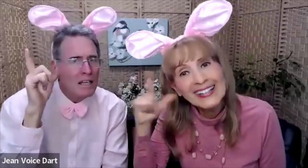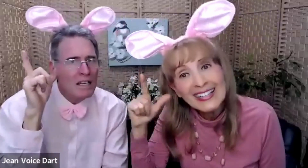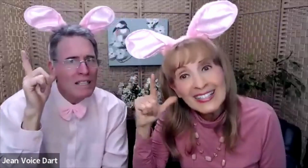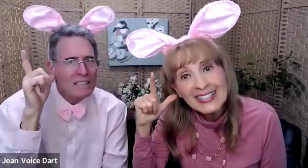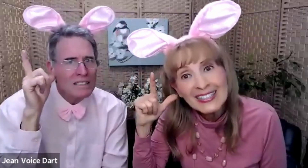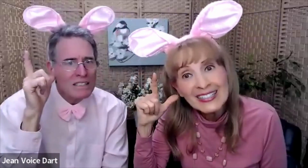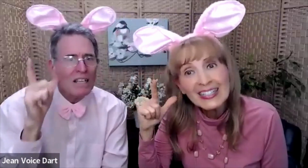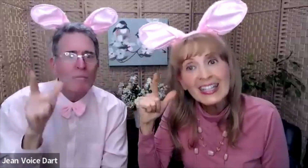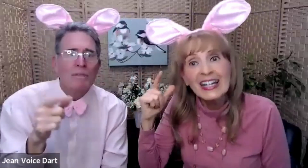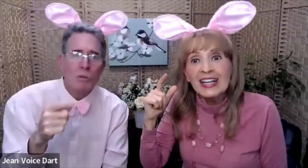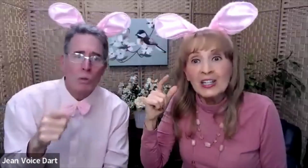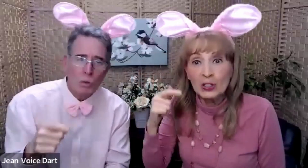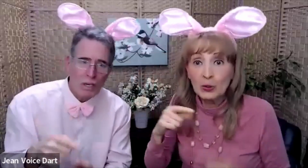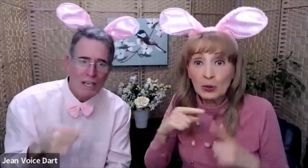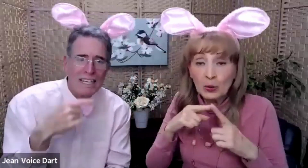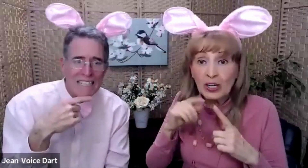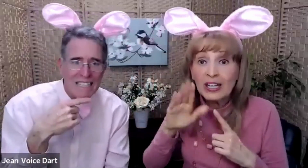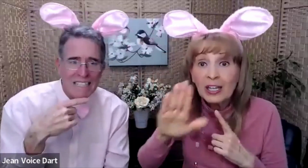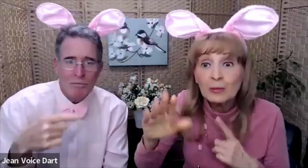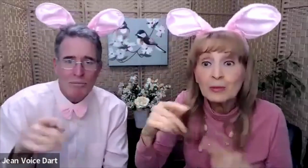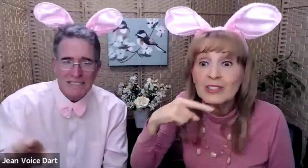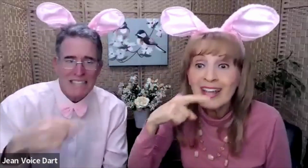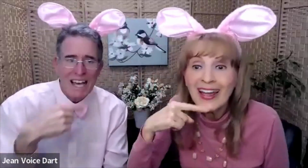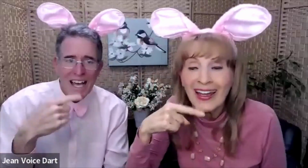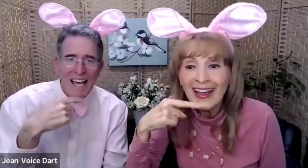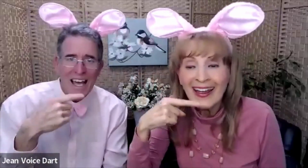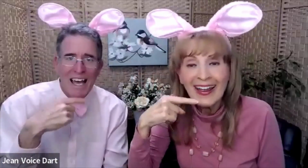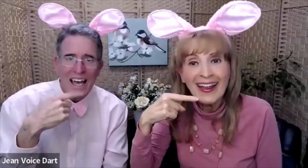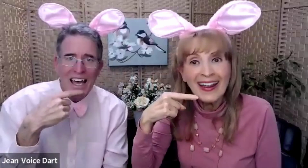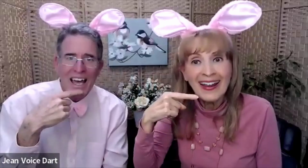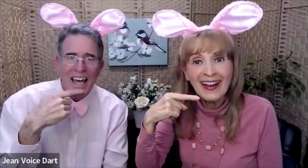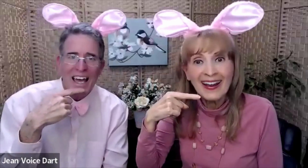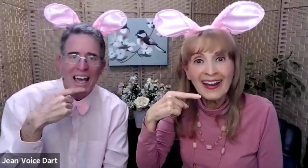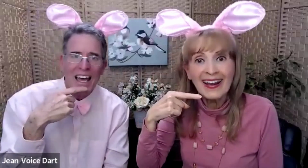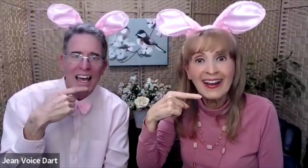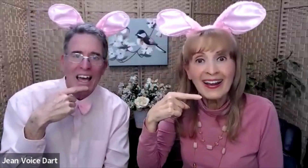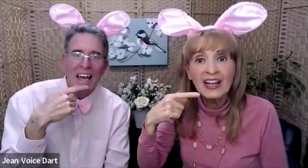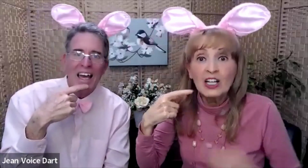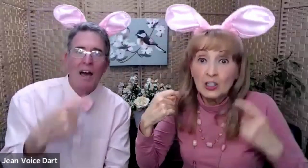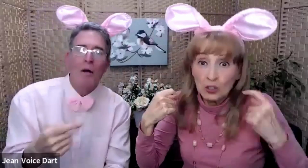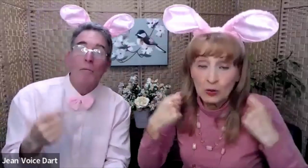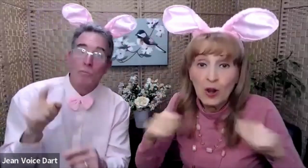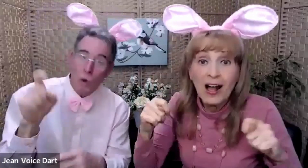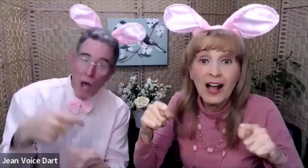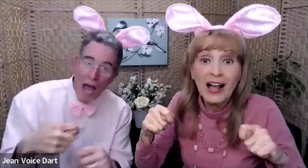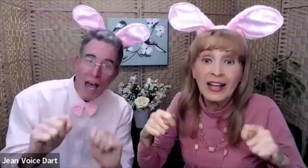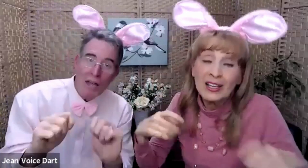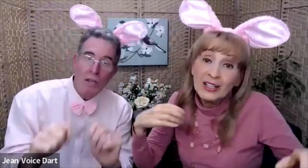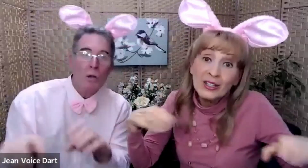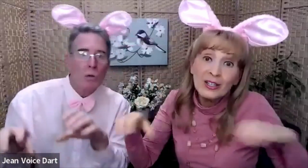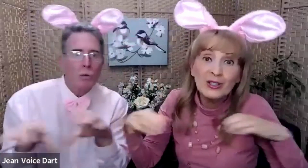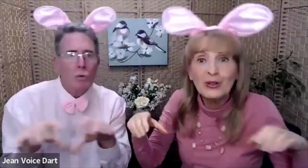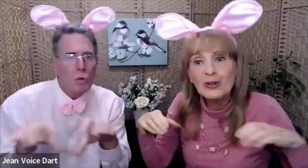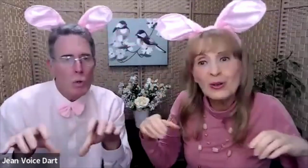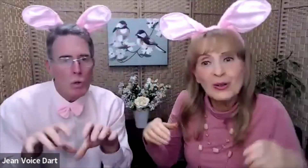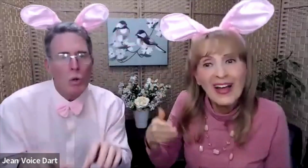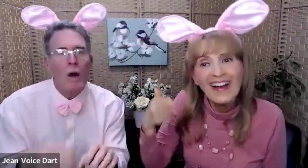listen to him say. Try to do the